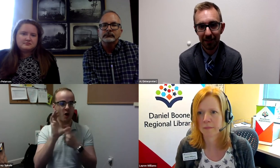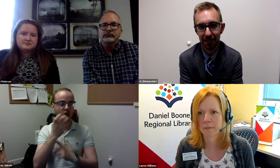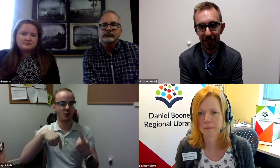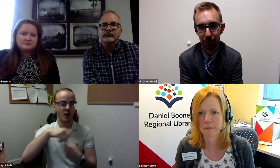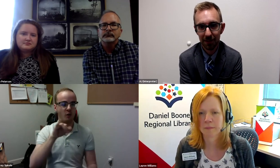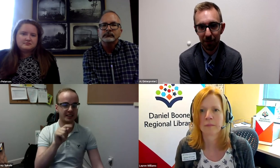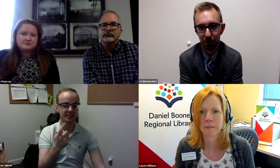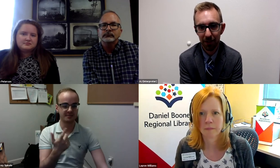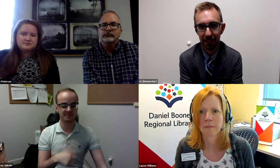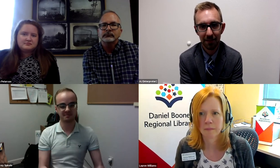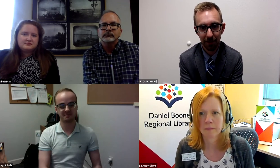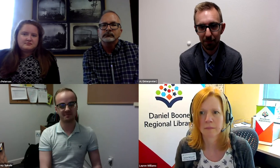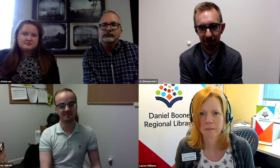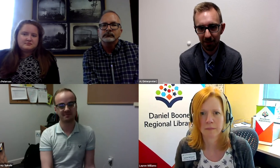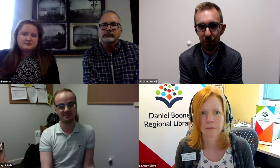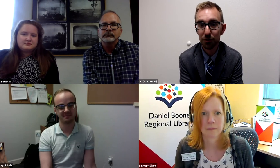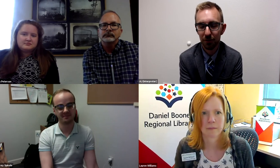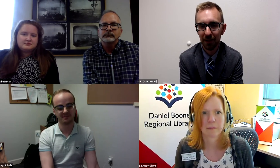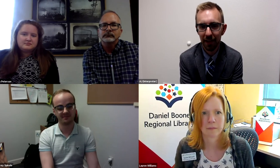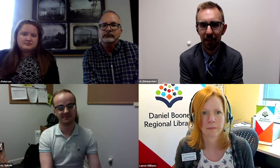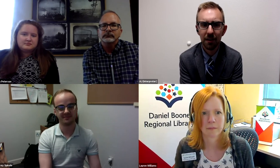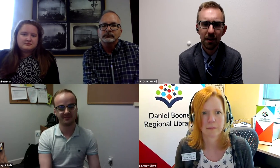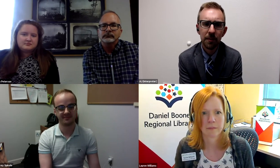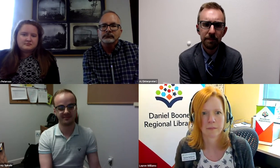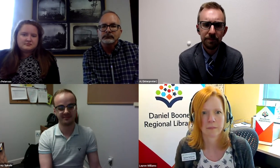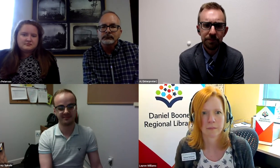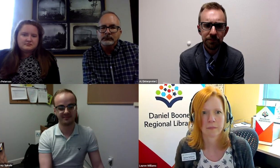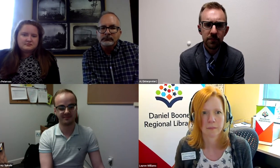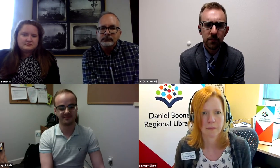recognized as a linguistic minority, developing a culture around that.